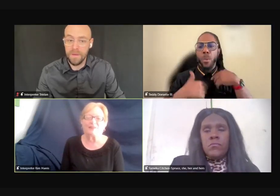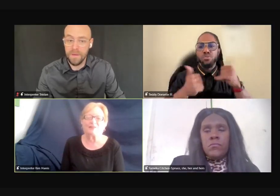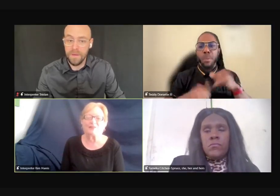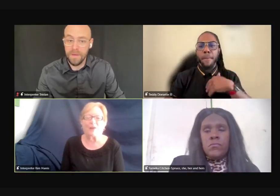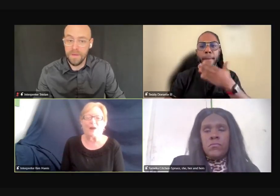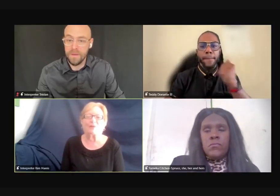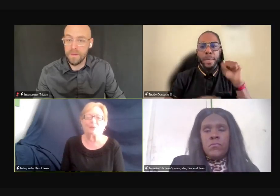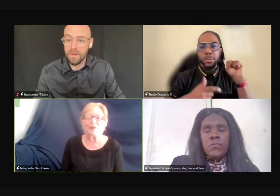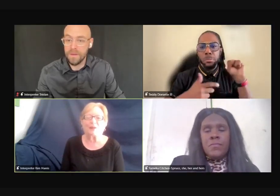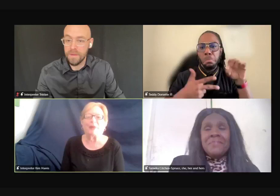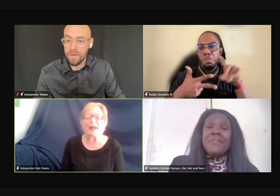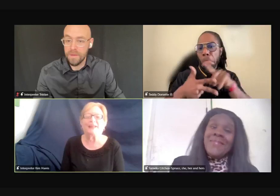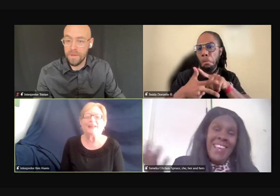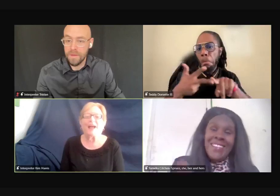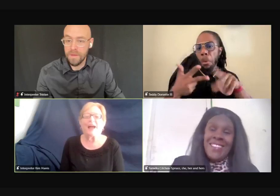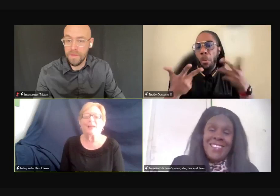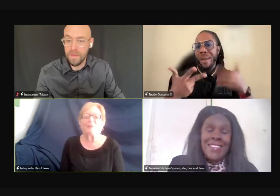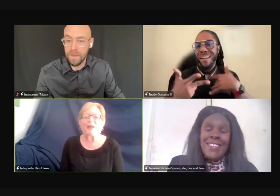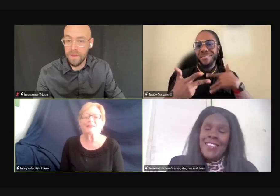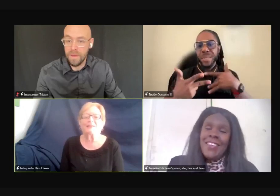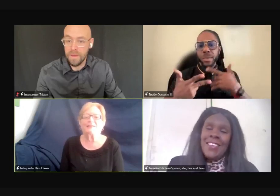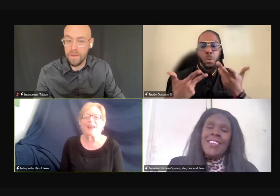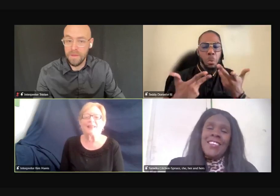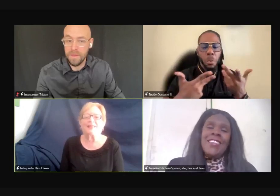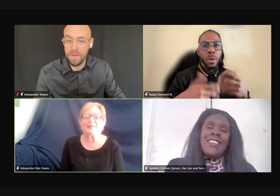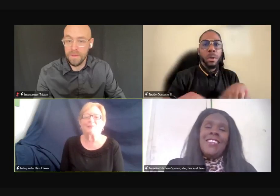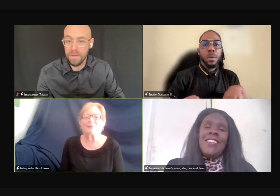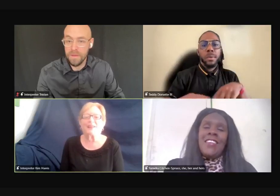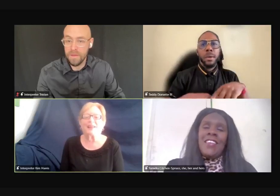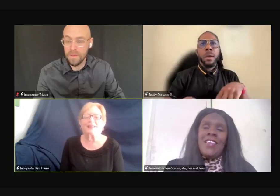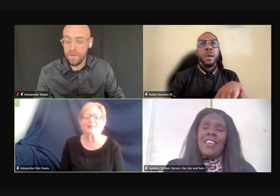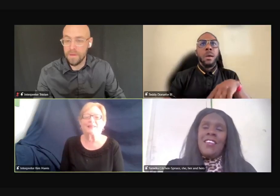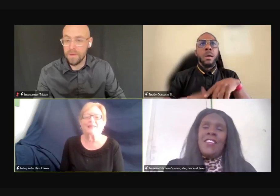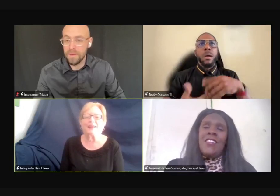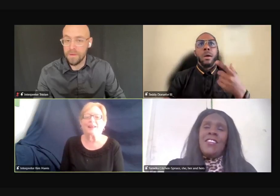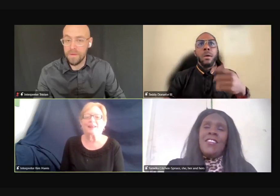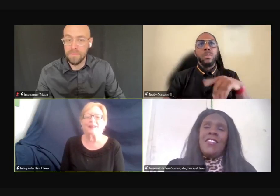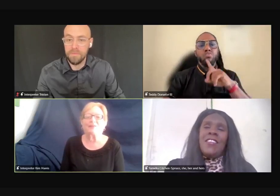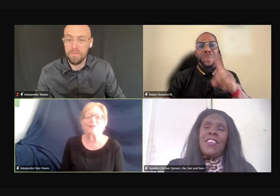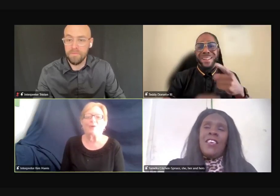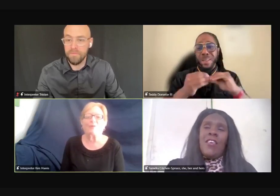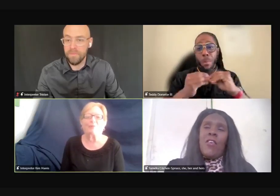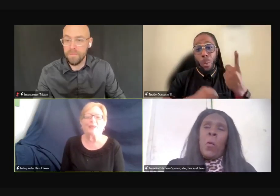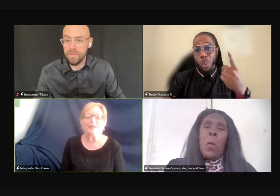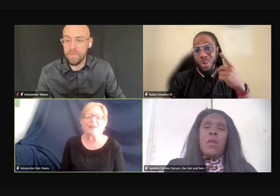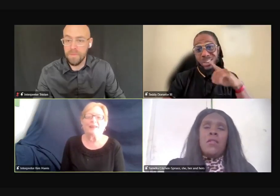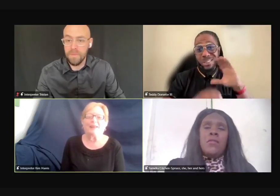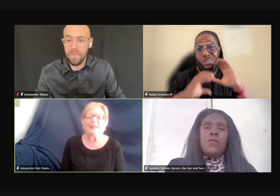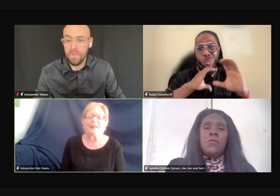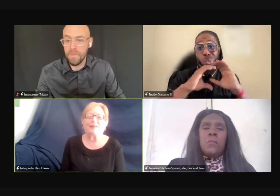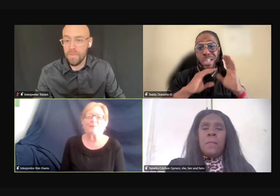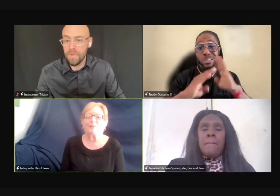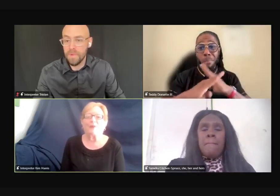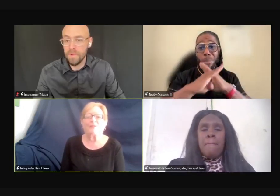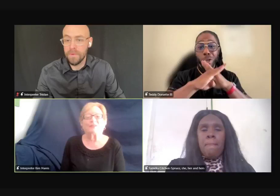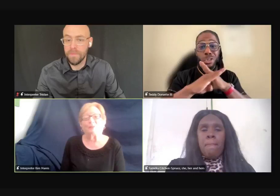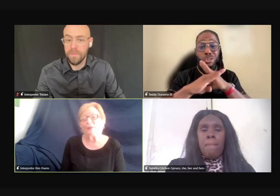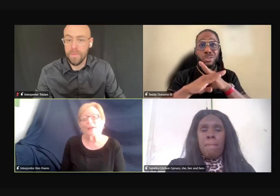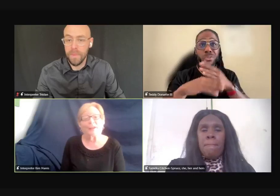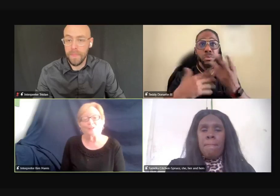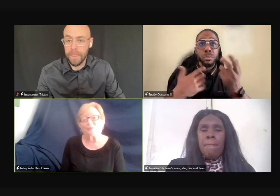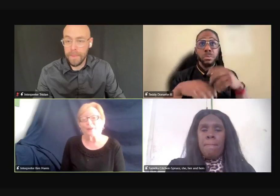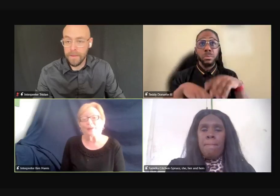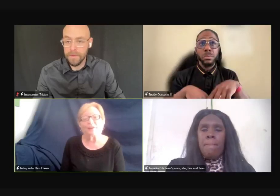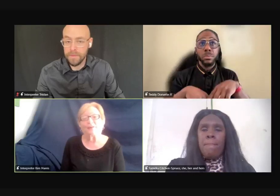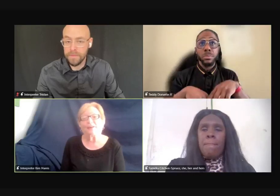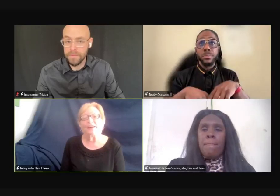define the top three, but I best, I think the best I can, uh, let you know, would be number one was